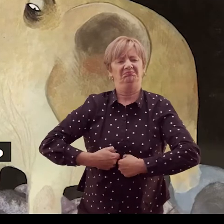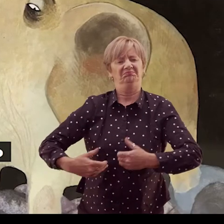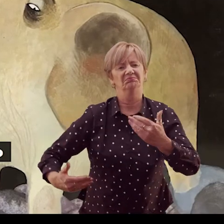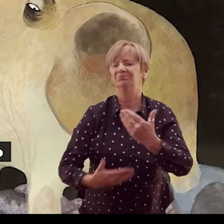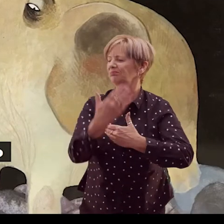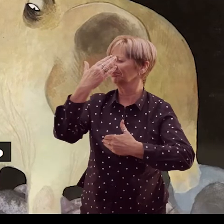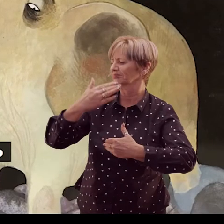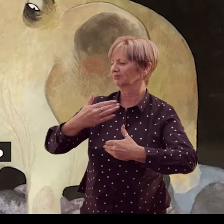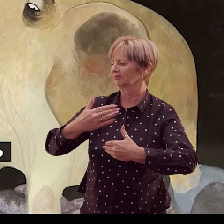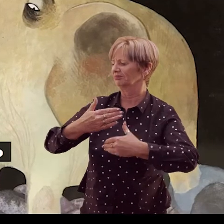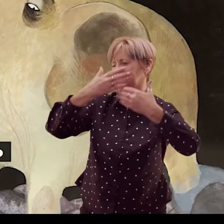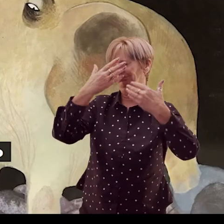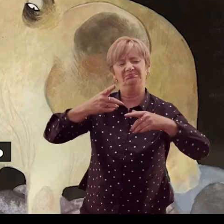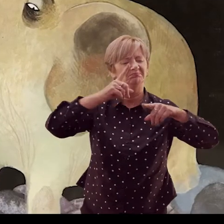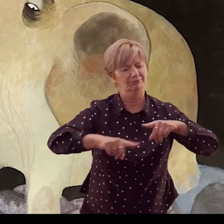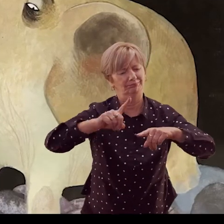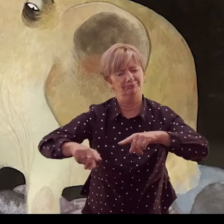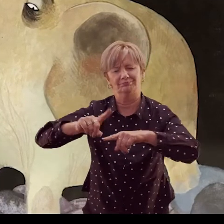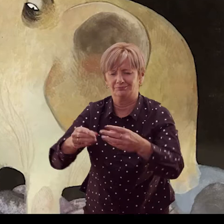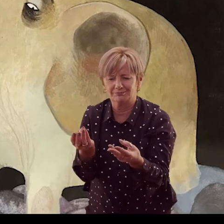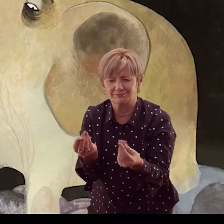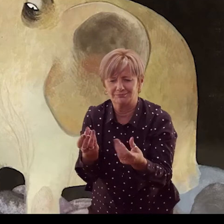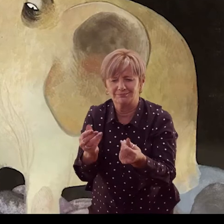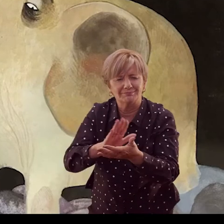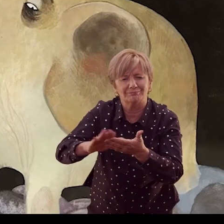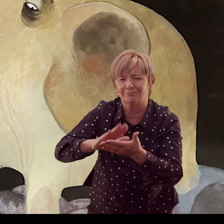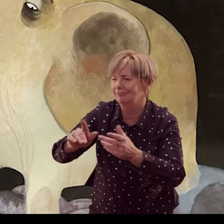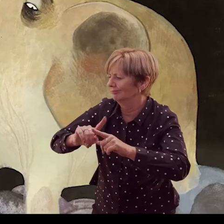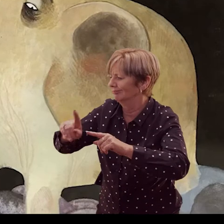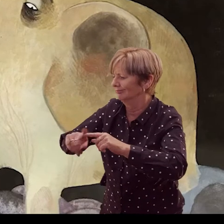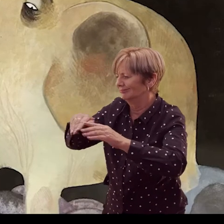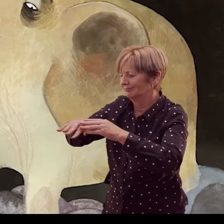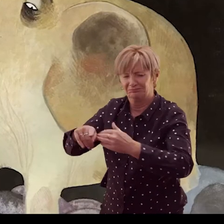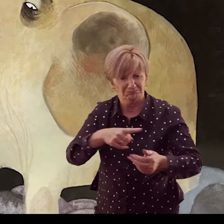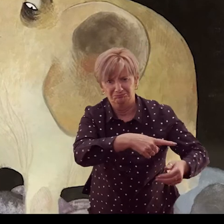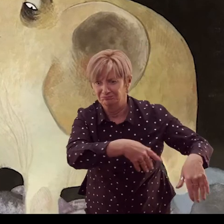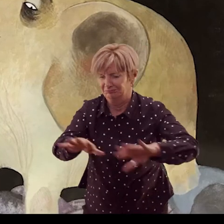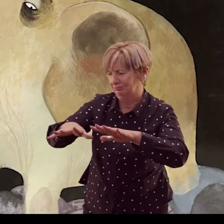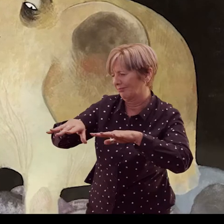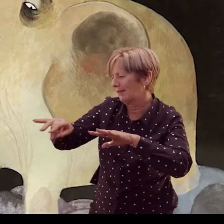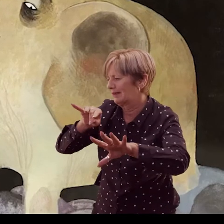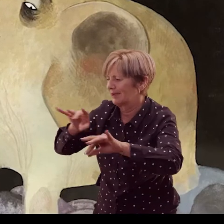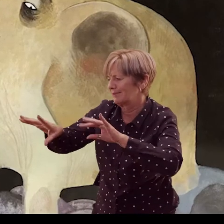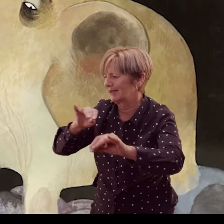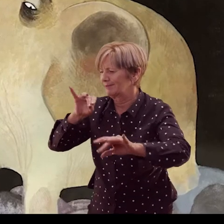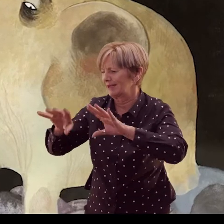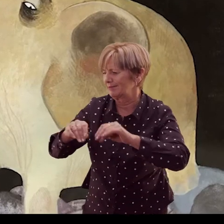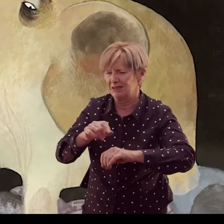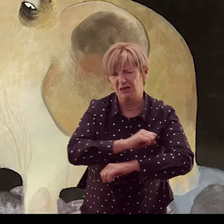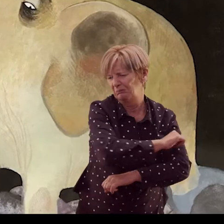coats, he said. There are all kinds of materials here from which you may choose. Now you may go in but